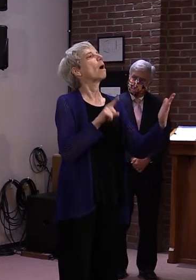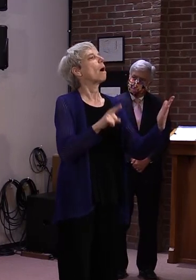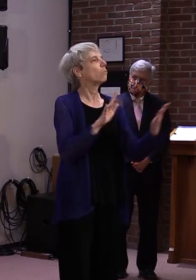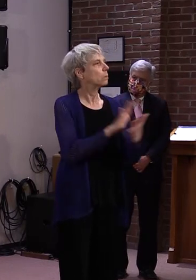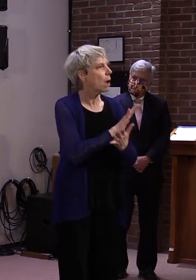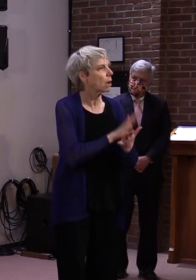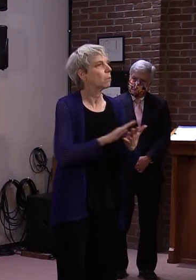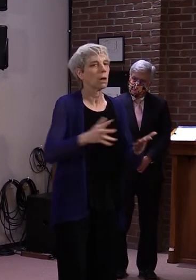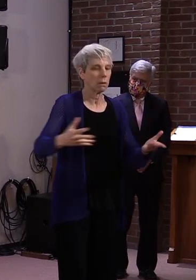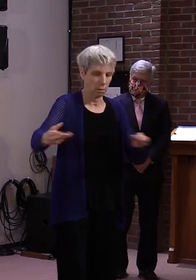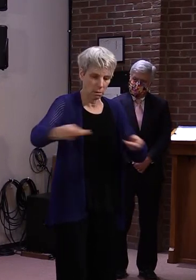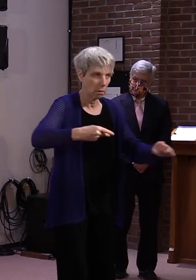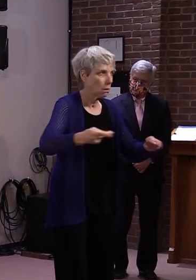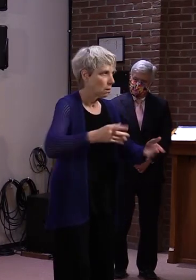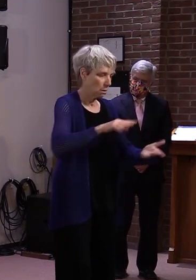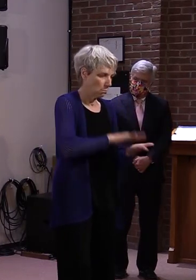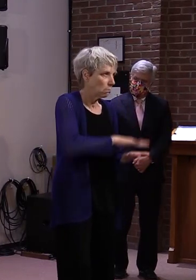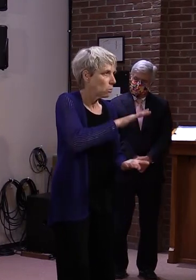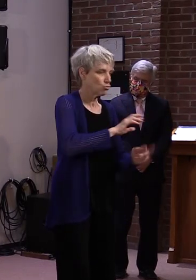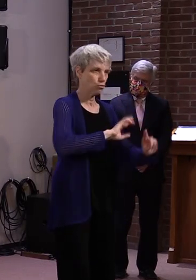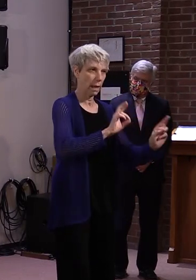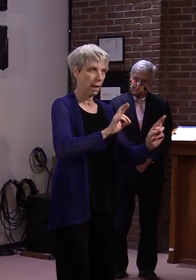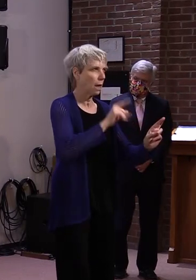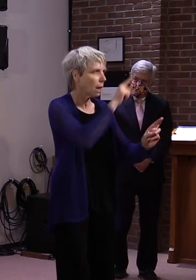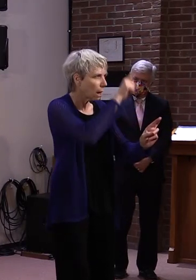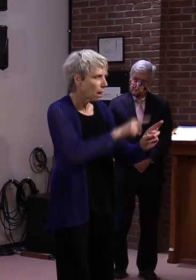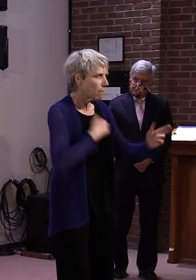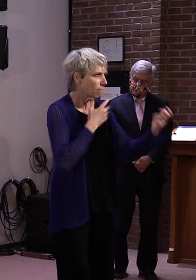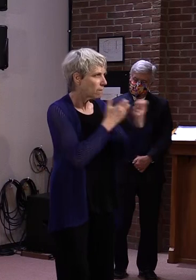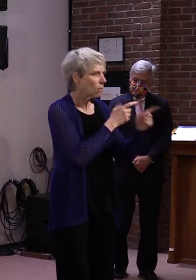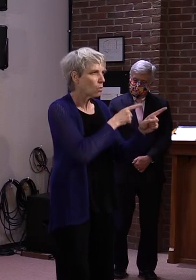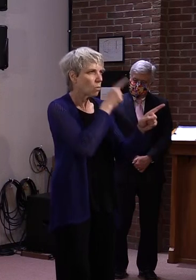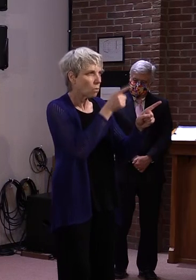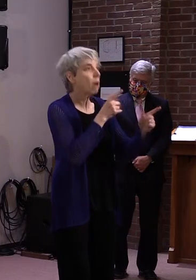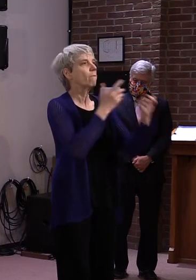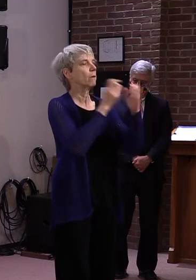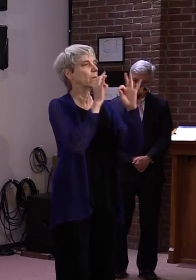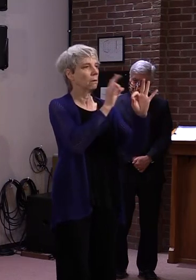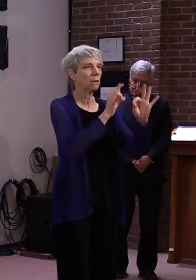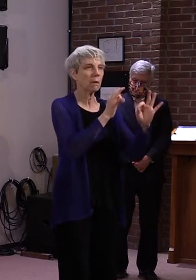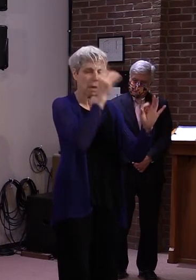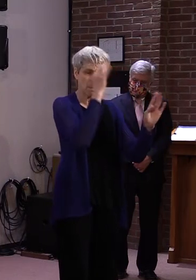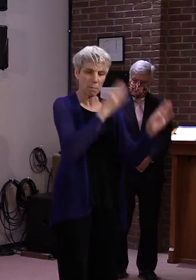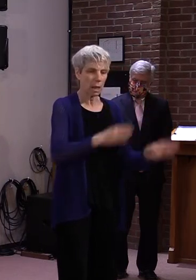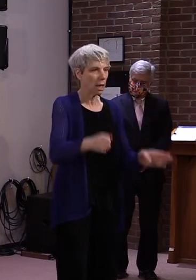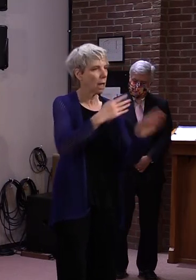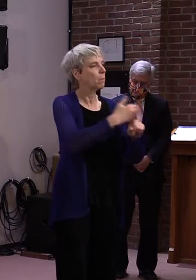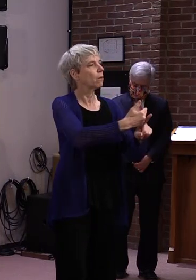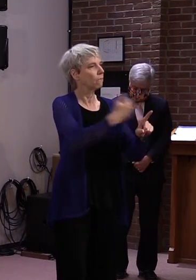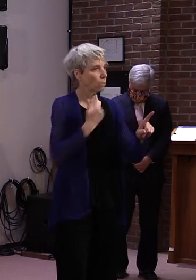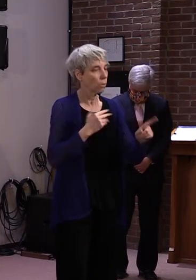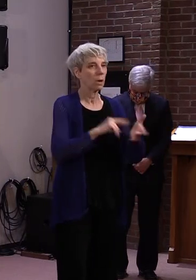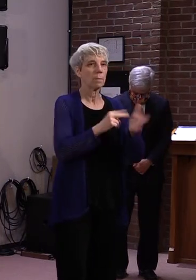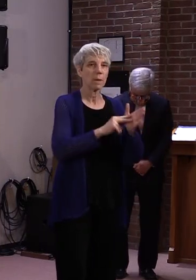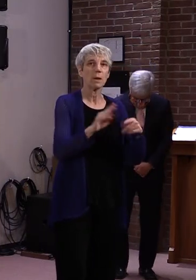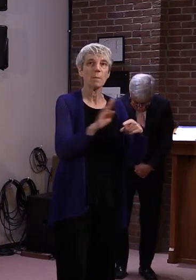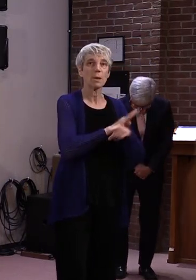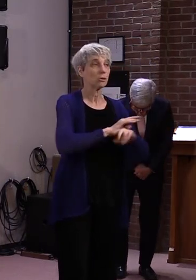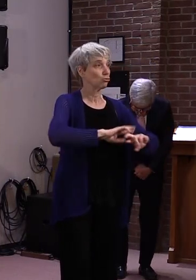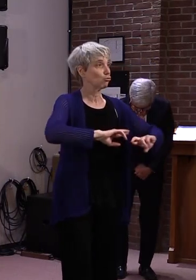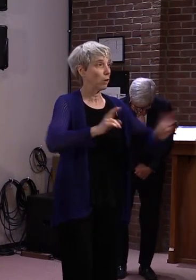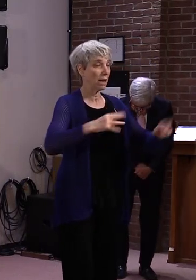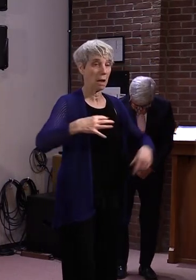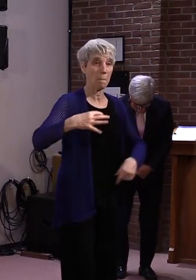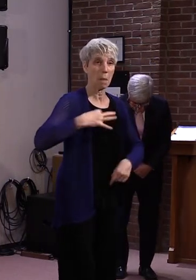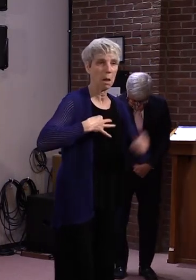you know what the eligibility requirements would be, and more information about the grant formula and process so that businesses are prepared when